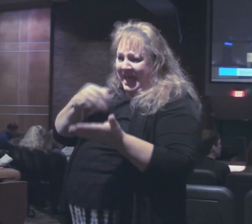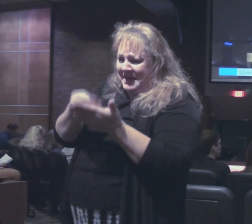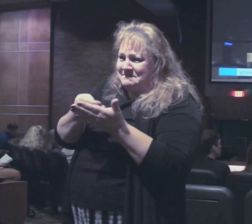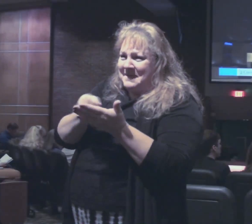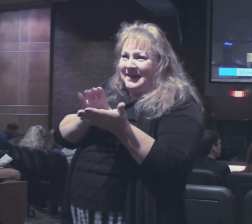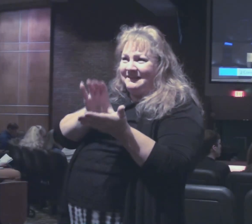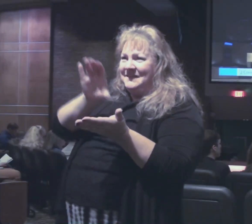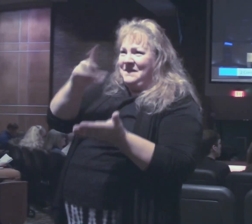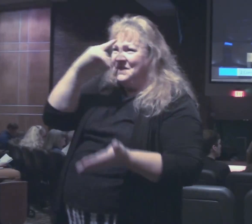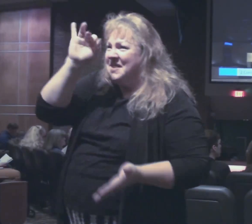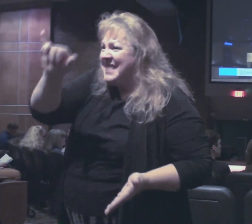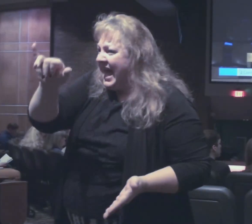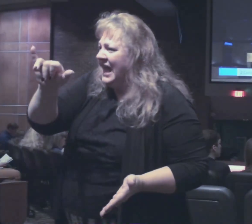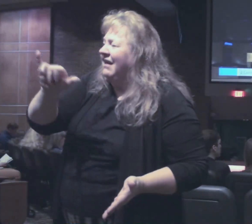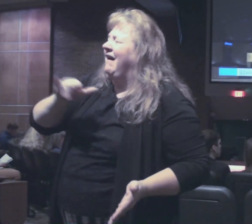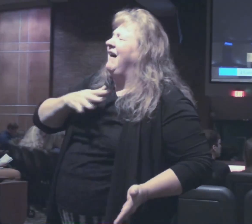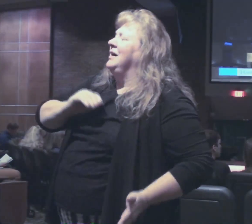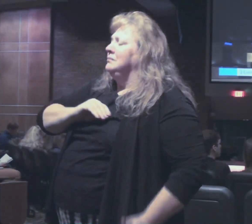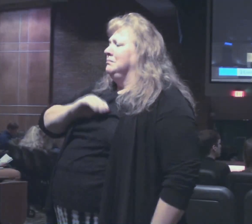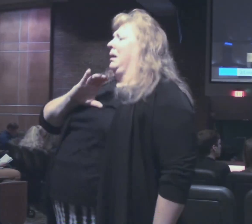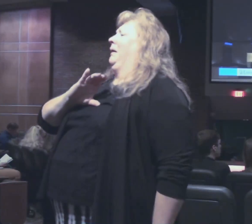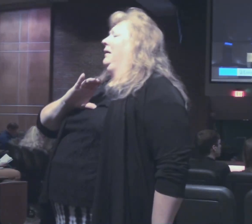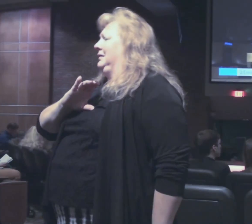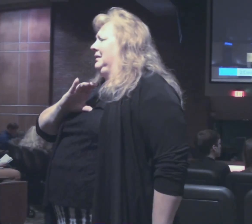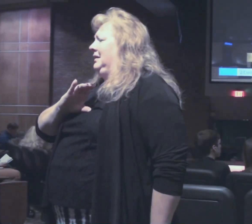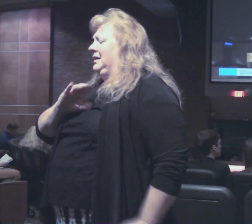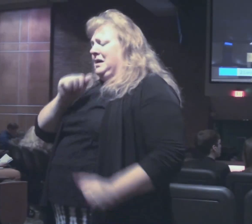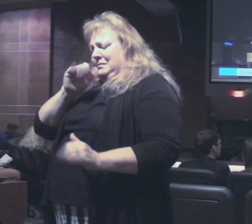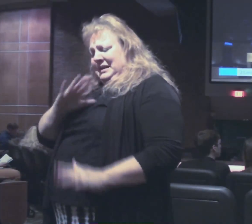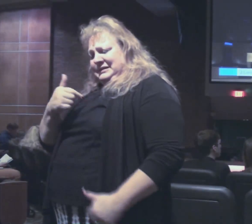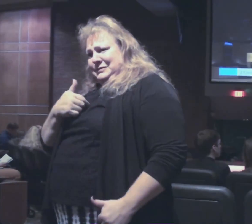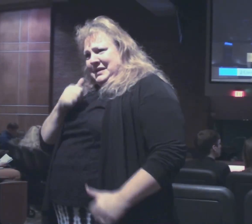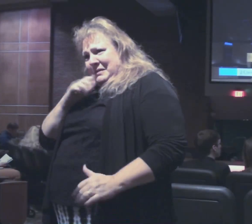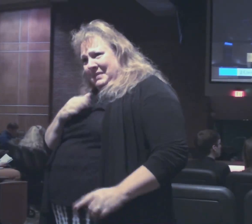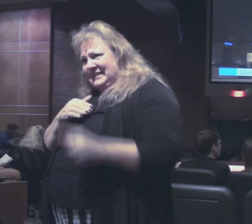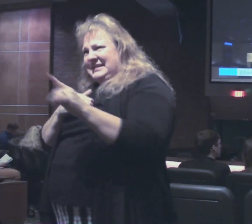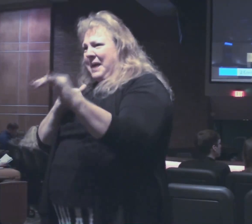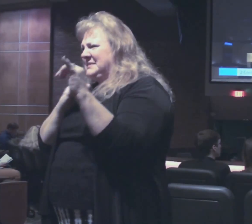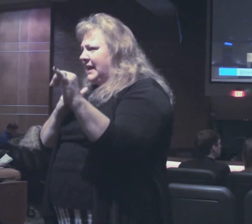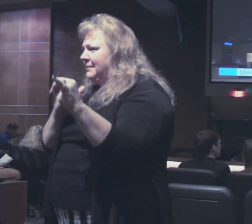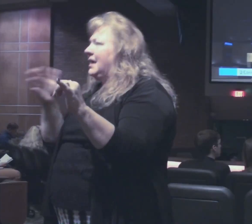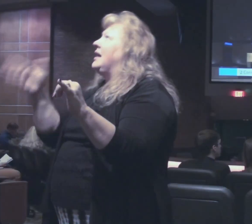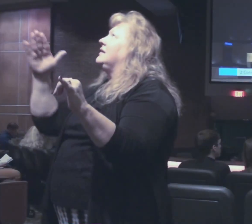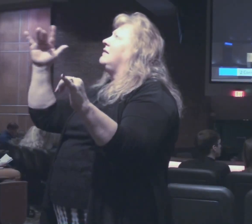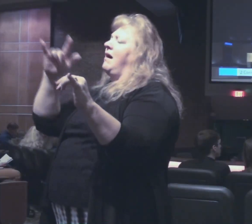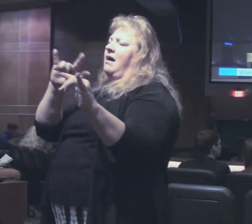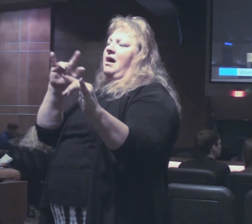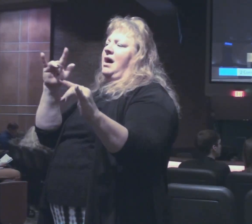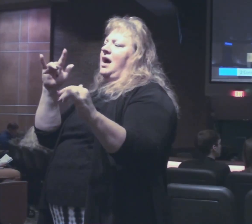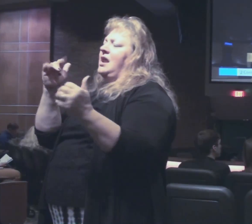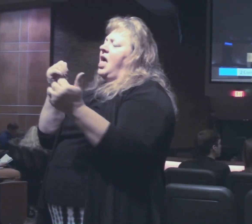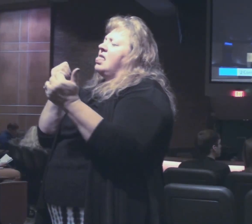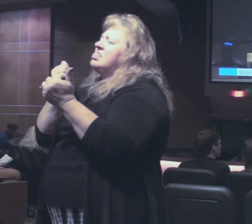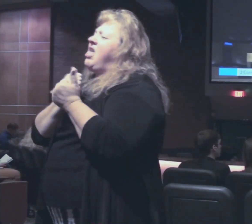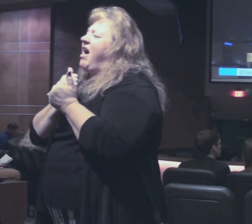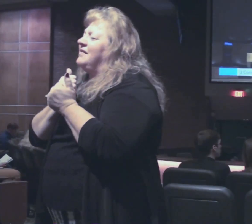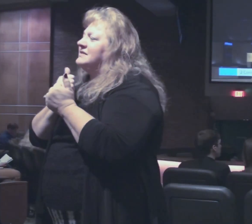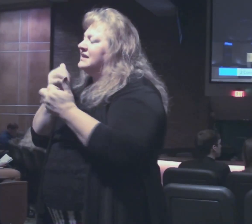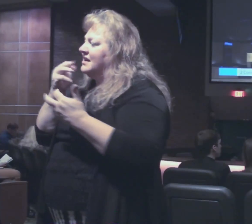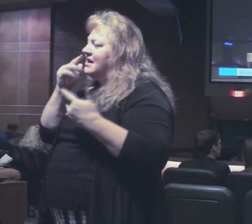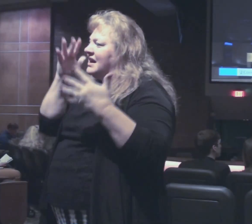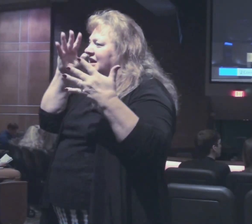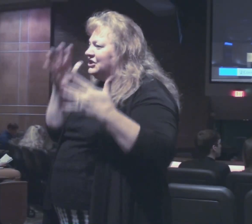that way. It's a blessing to you. It's a blessing to them. And God loves a cheerful giver.